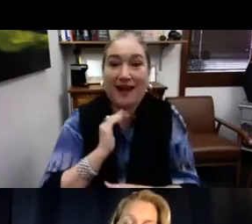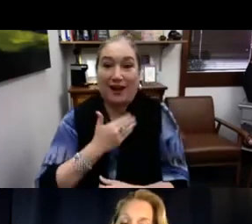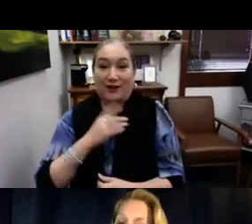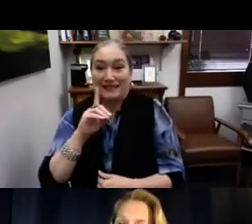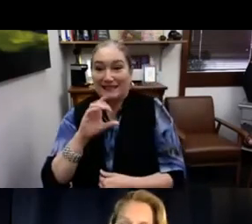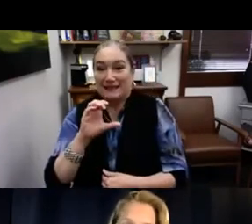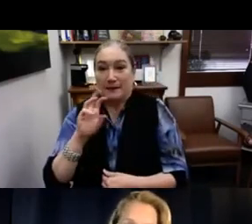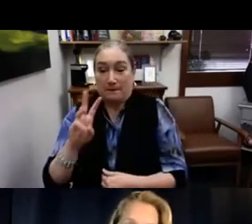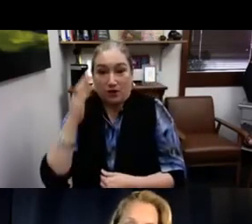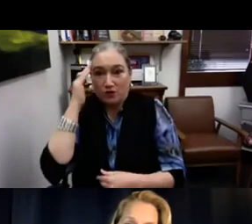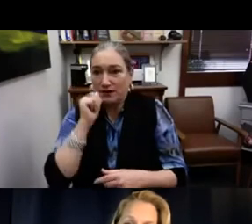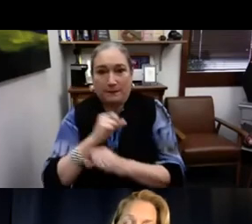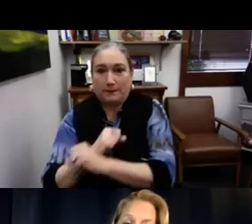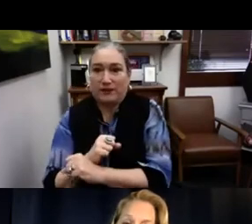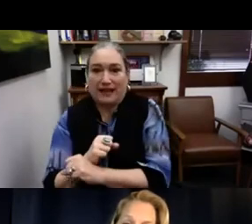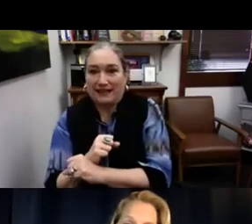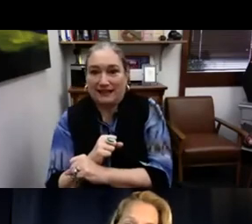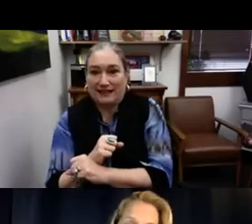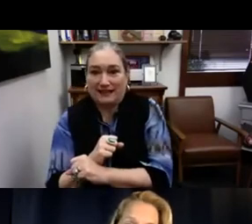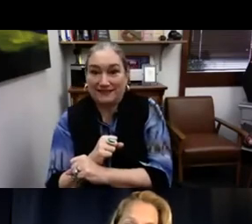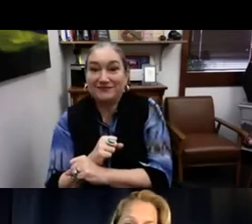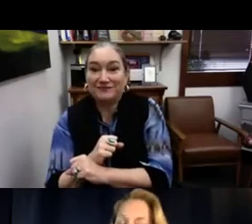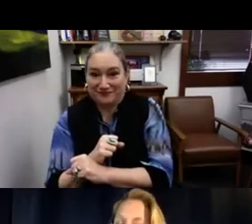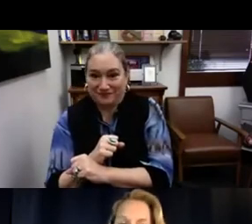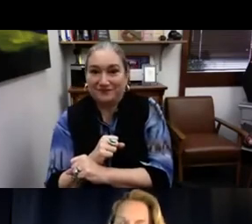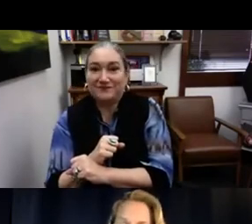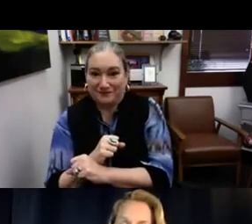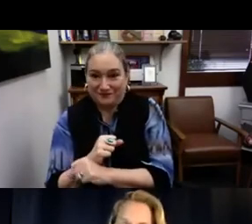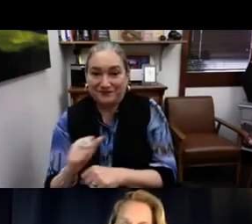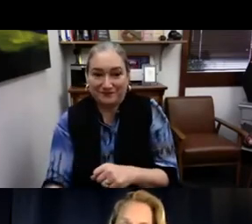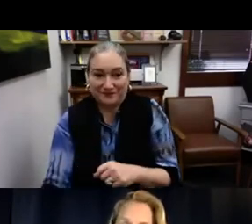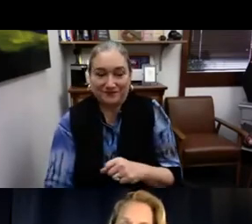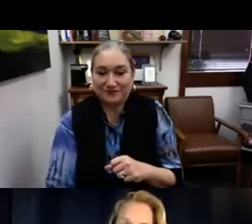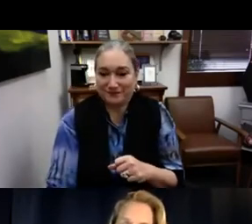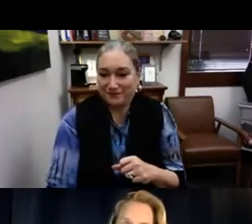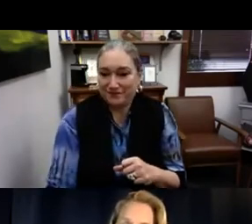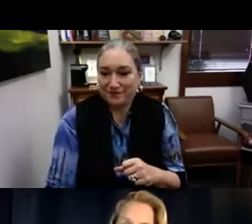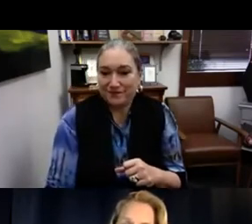Without our resistance work, without our DCCW knowledge, this would not be protected.